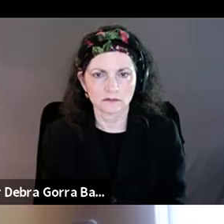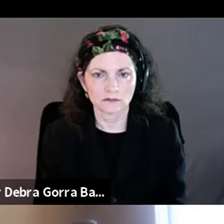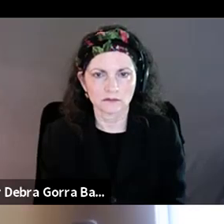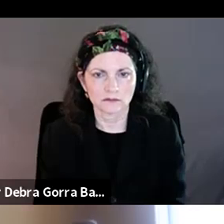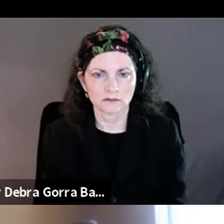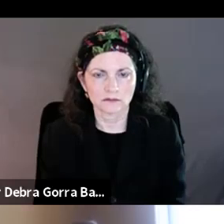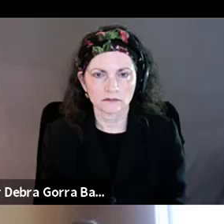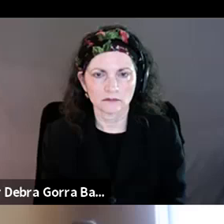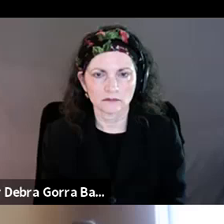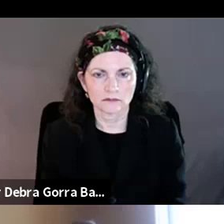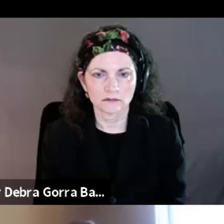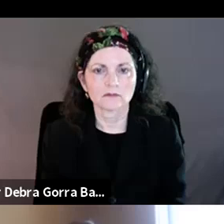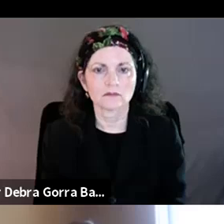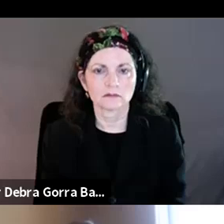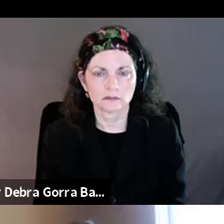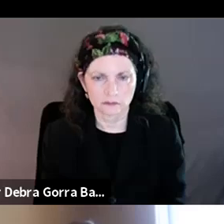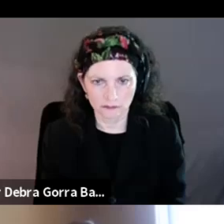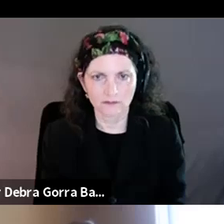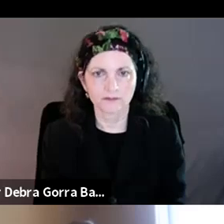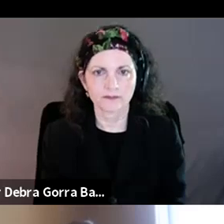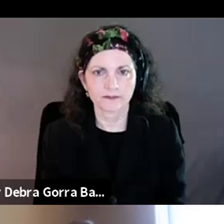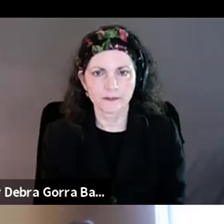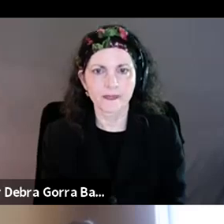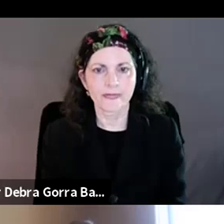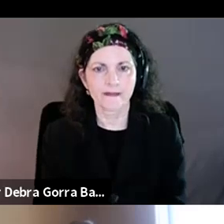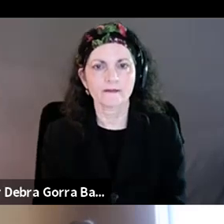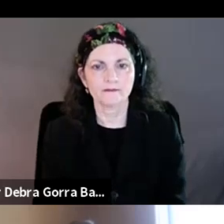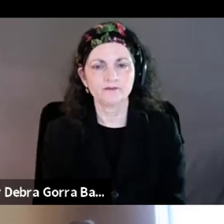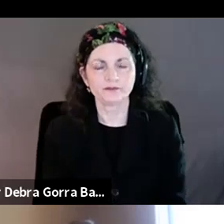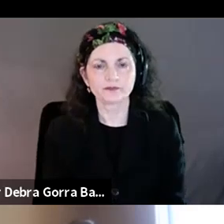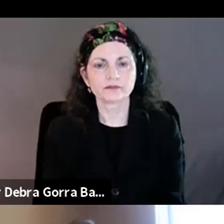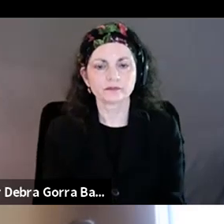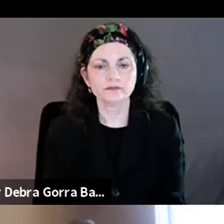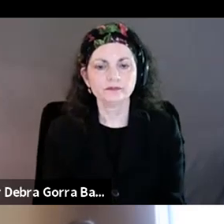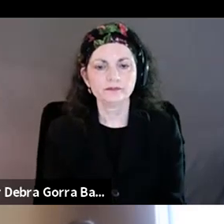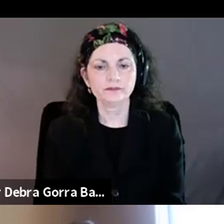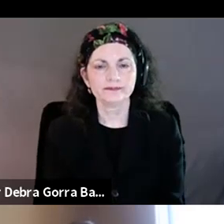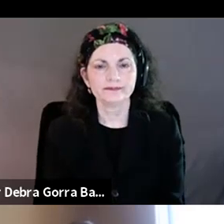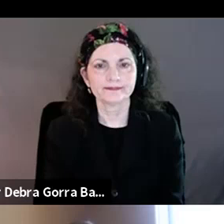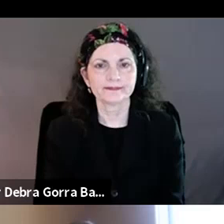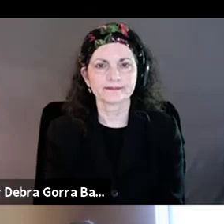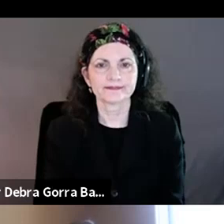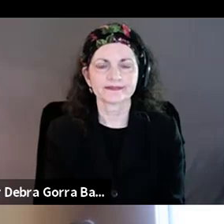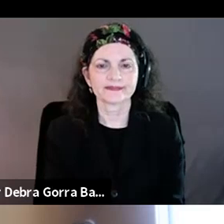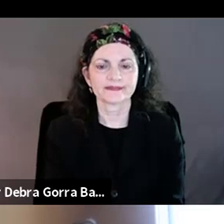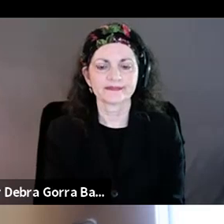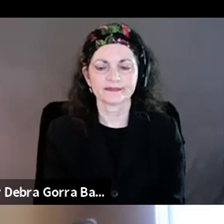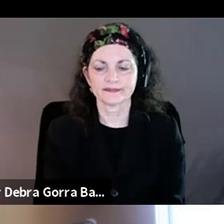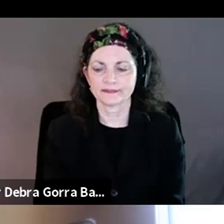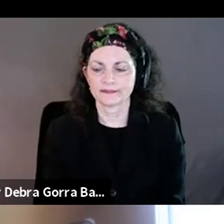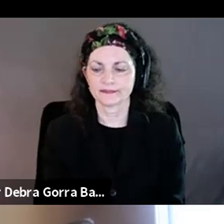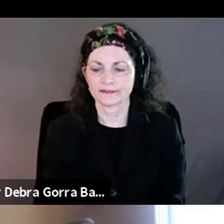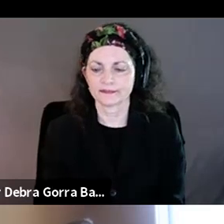also have Black Disability Group are there as well. So if we overlook the disability,